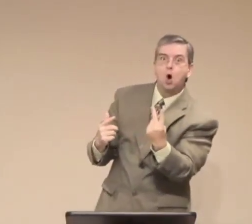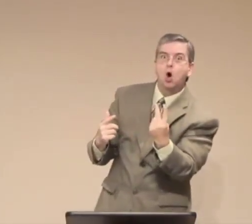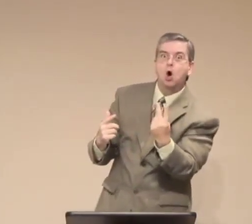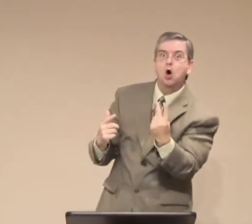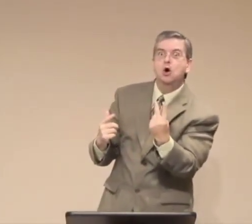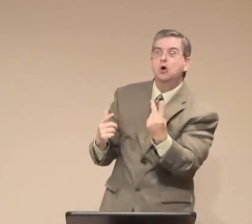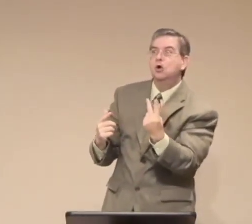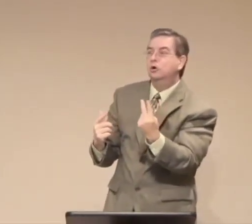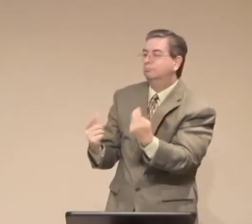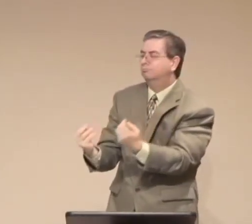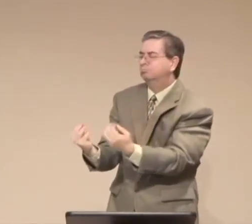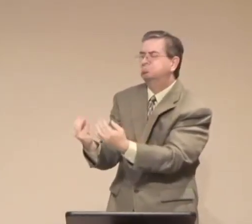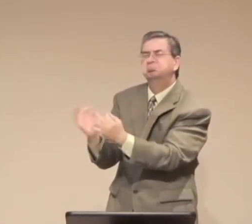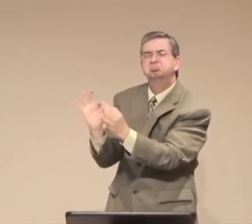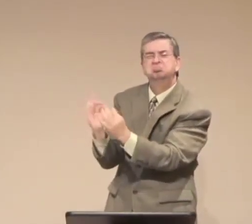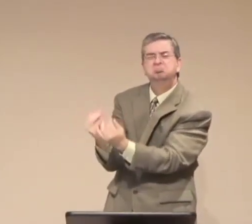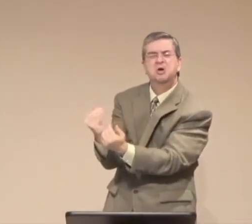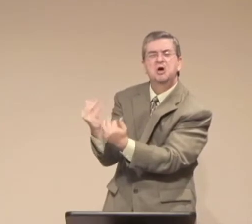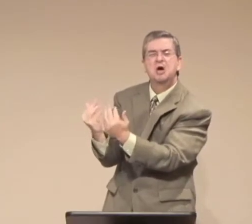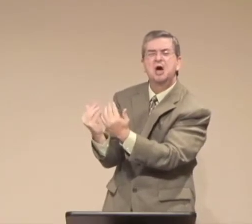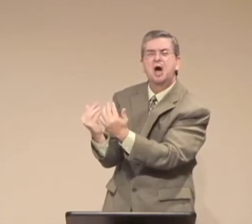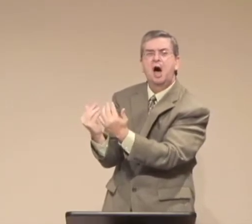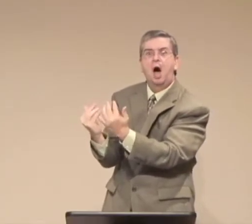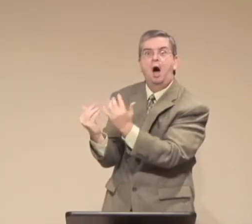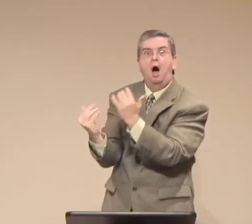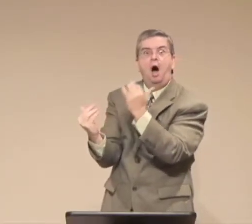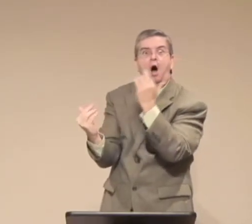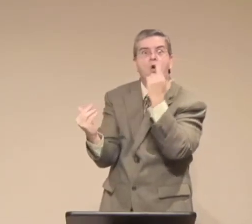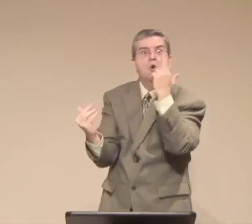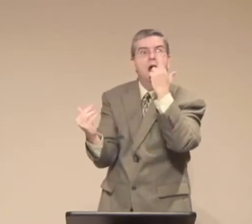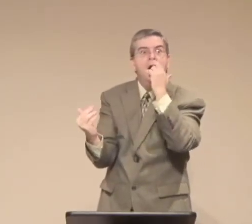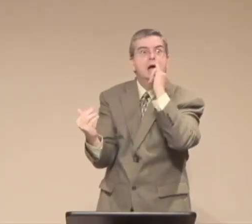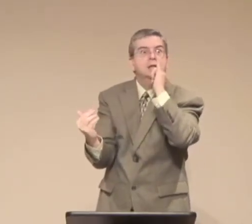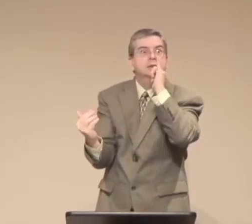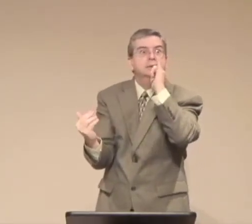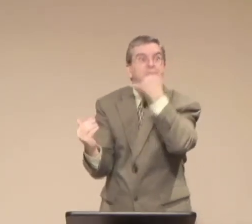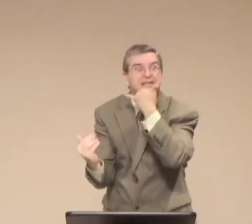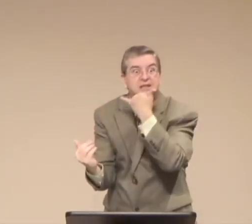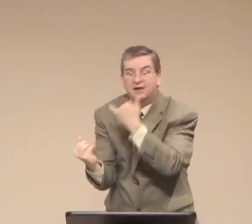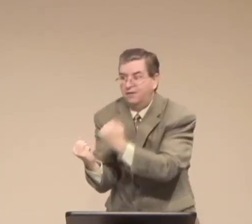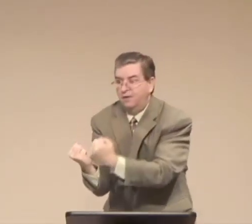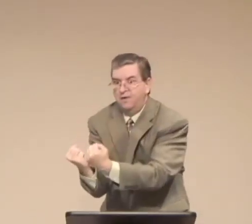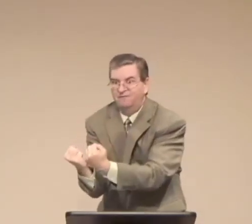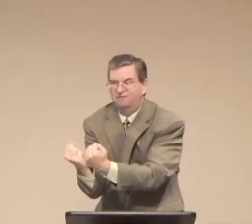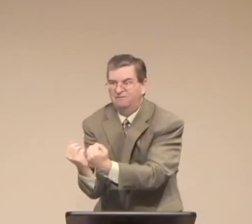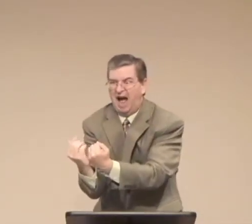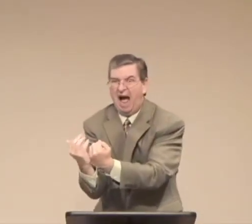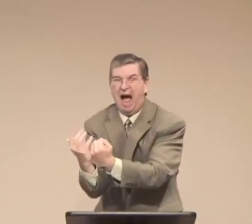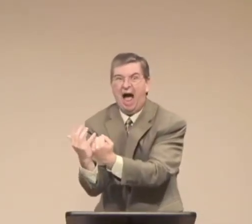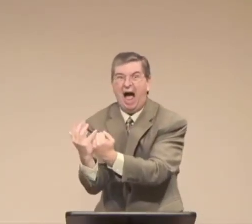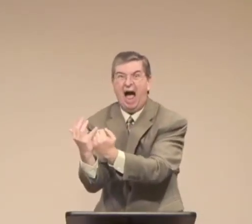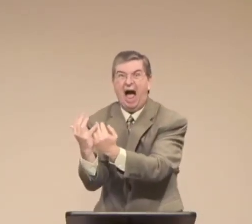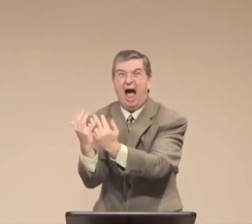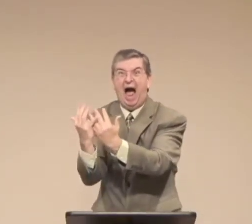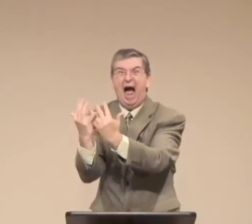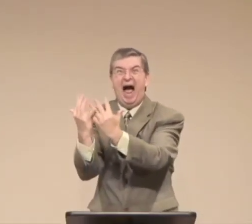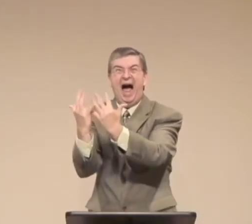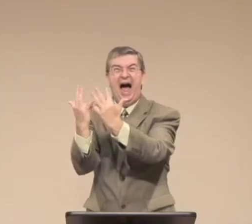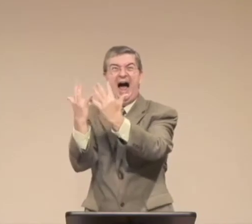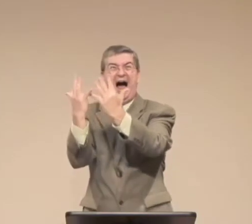prostituting herself like that to lit the fire. fire. make sure we agree that the fire